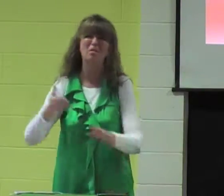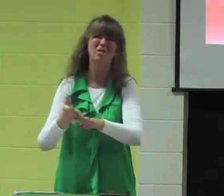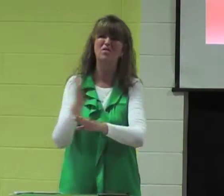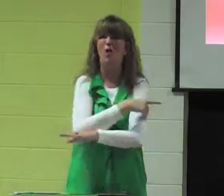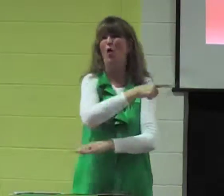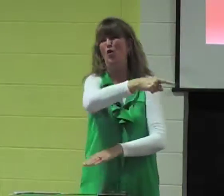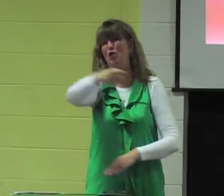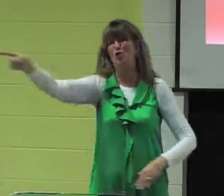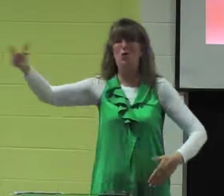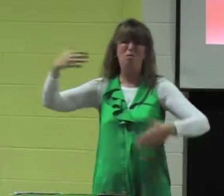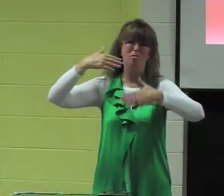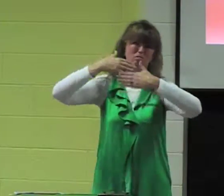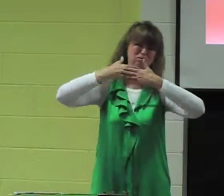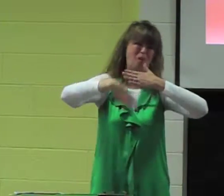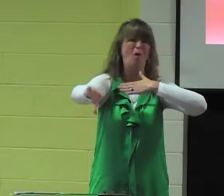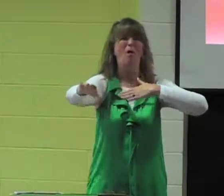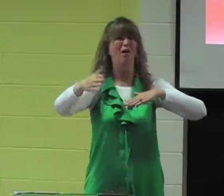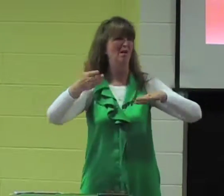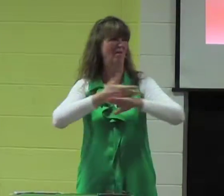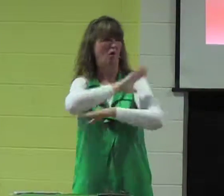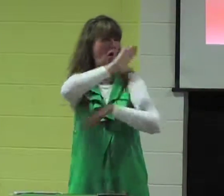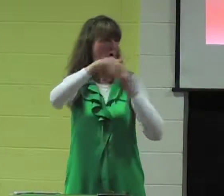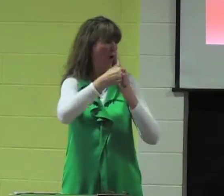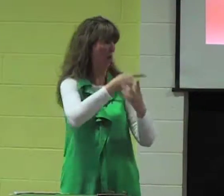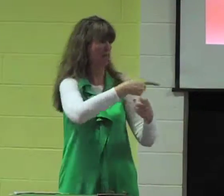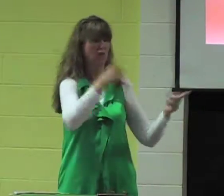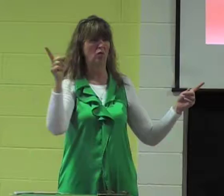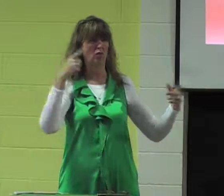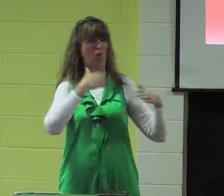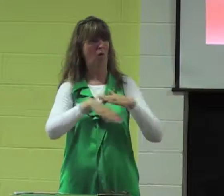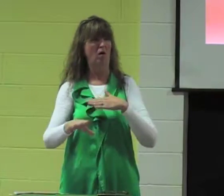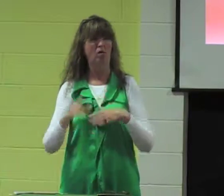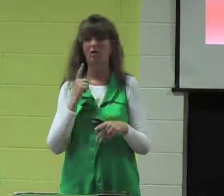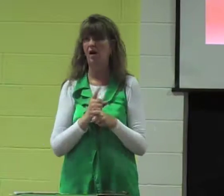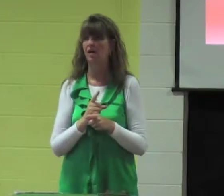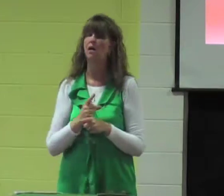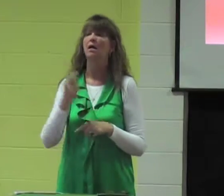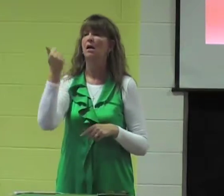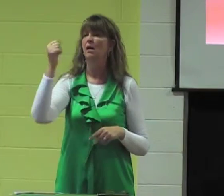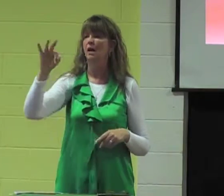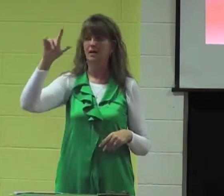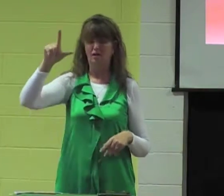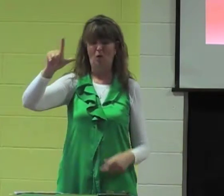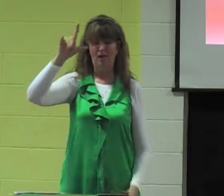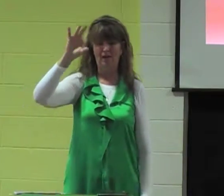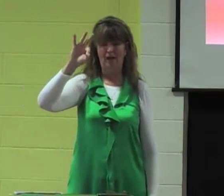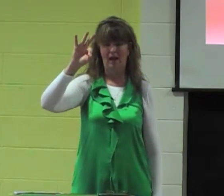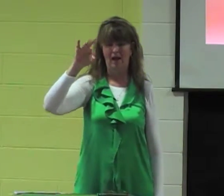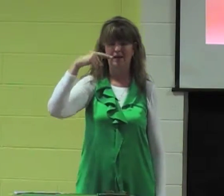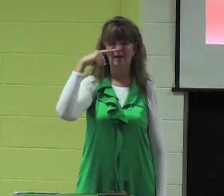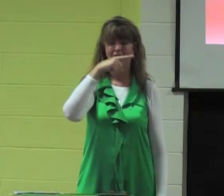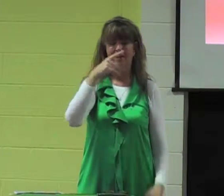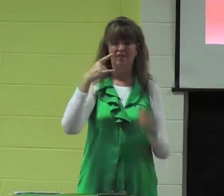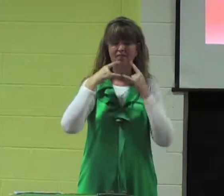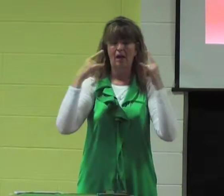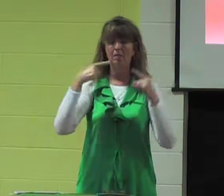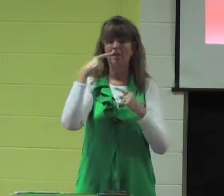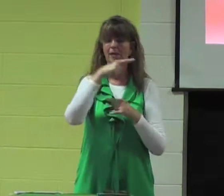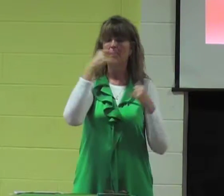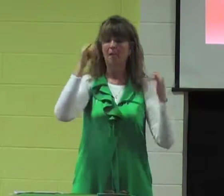1929. That was before you guys were born. Right? So 1929, the Rose